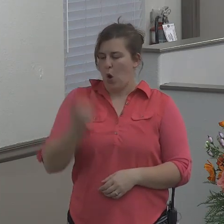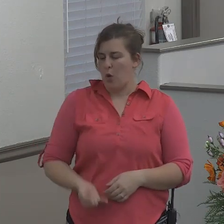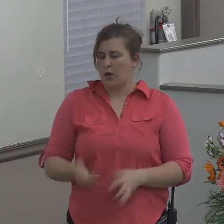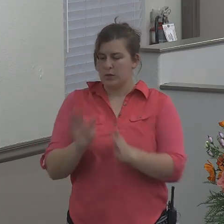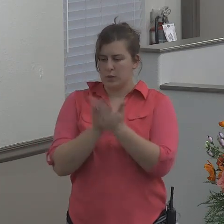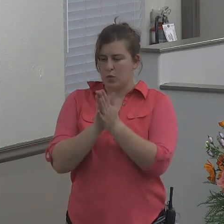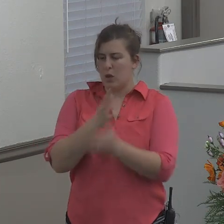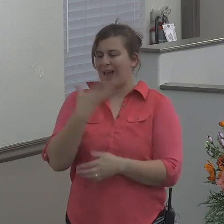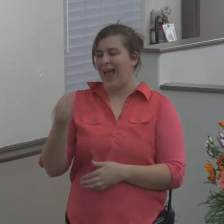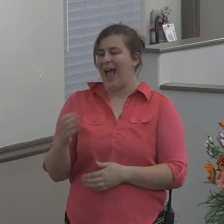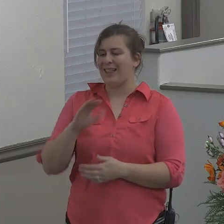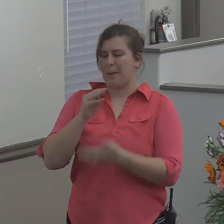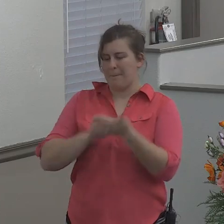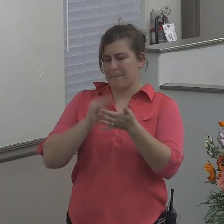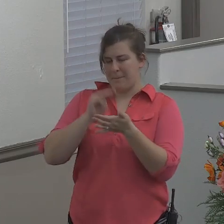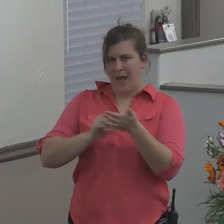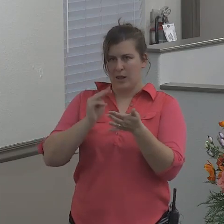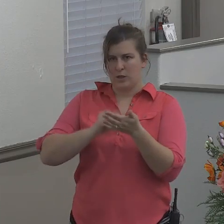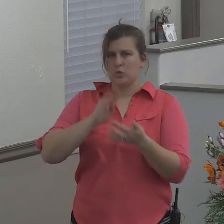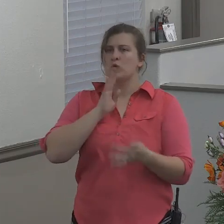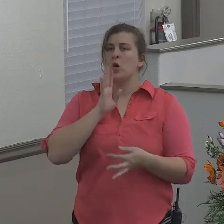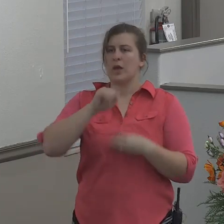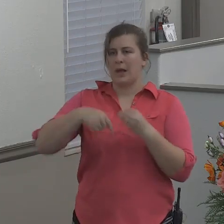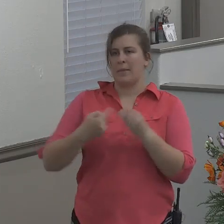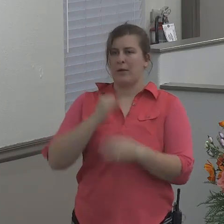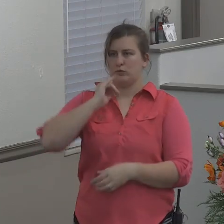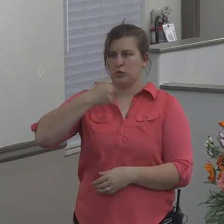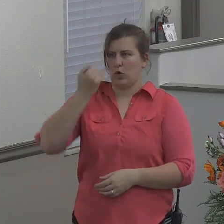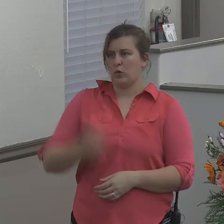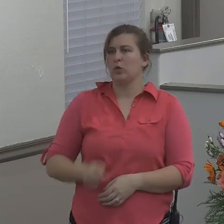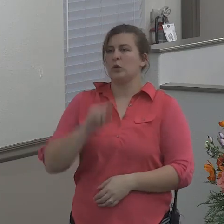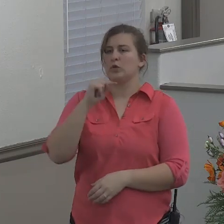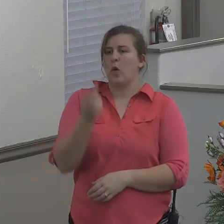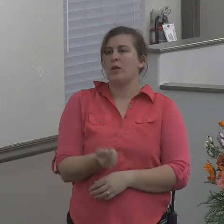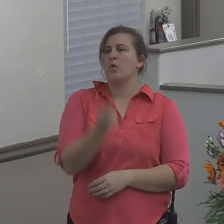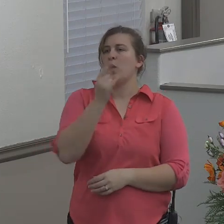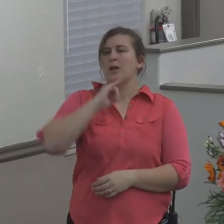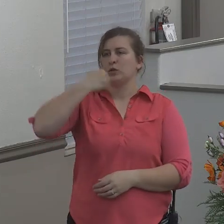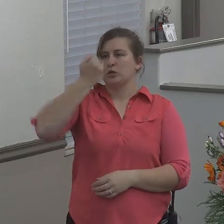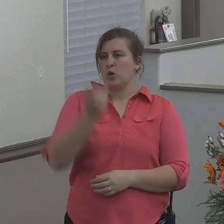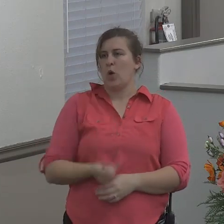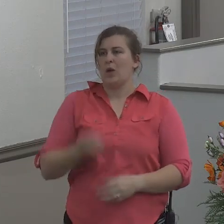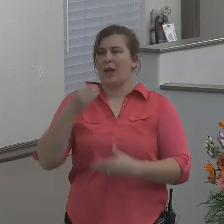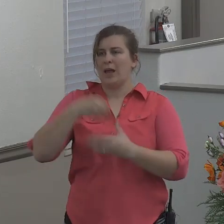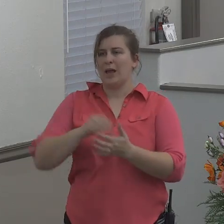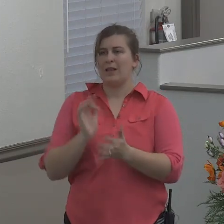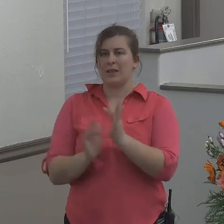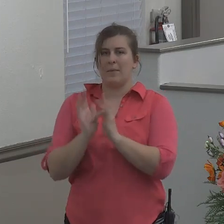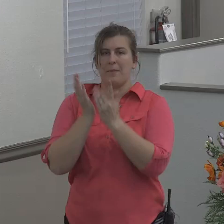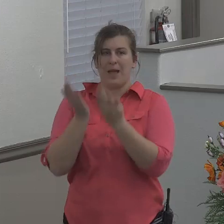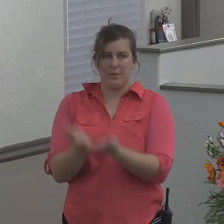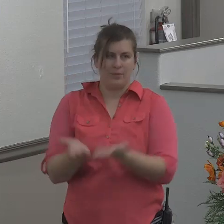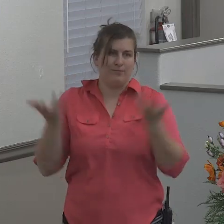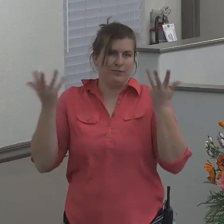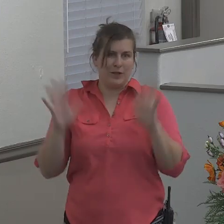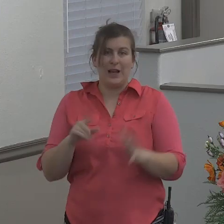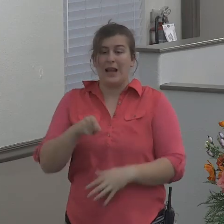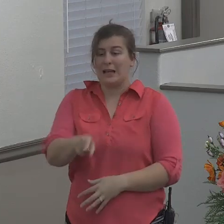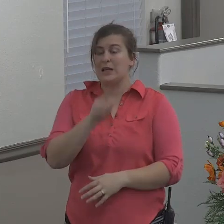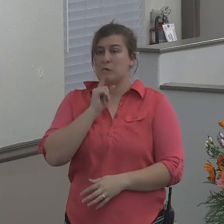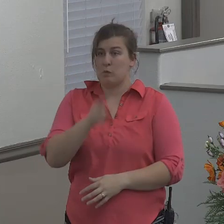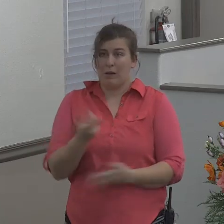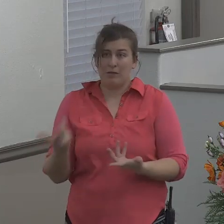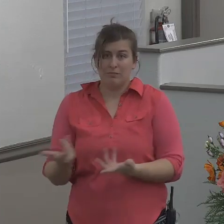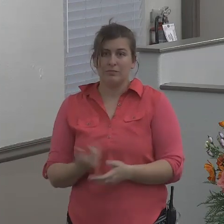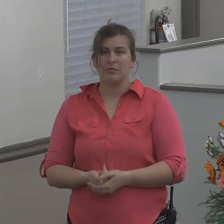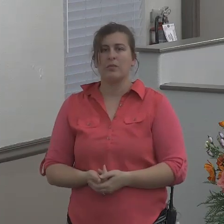that book. There is only one Jonah in the Bible and he is a historical person. So